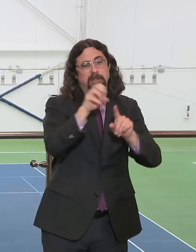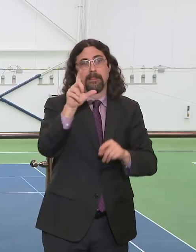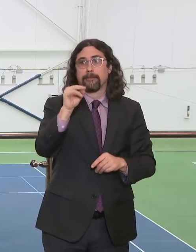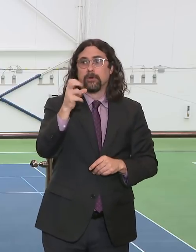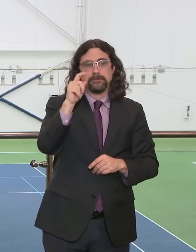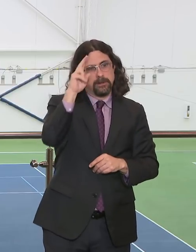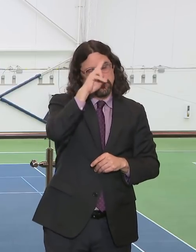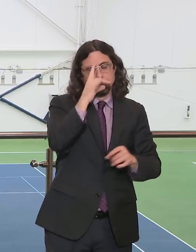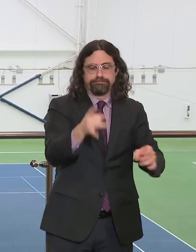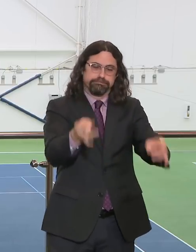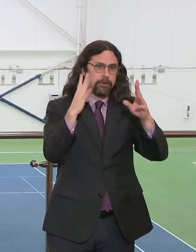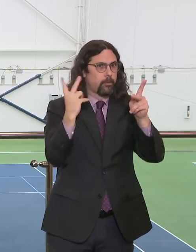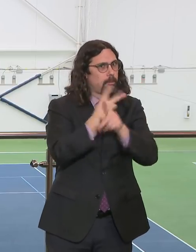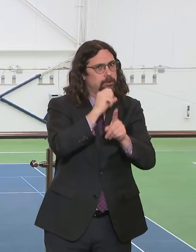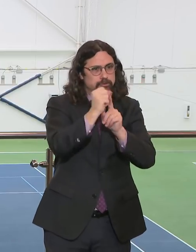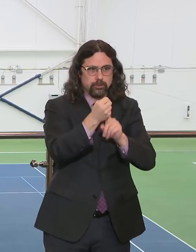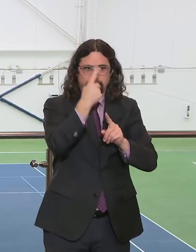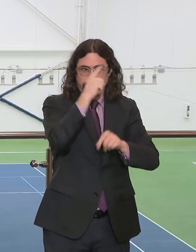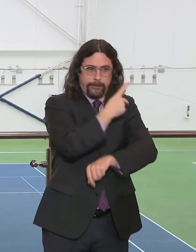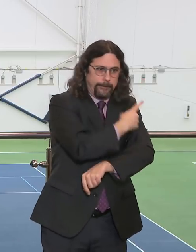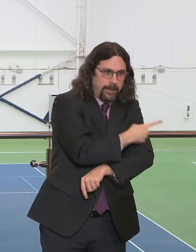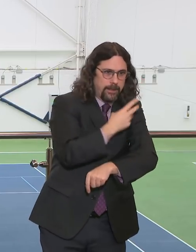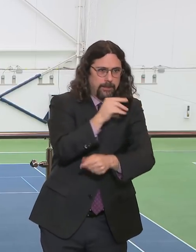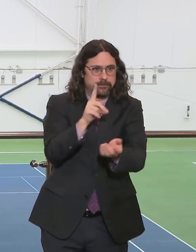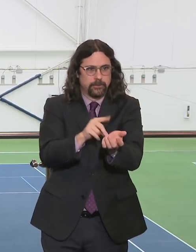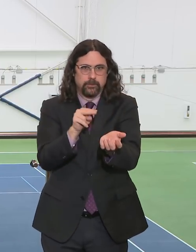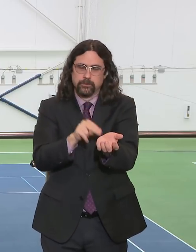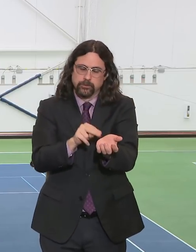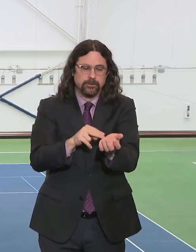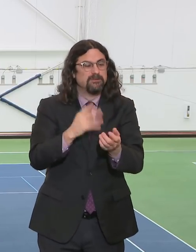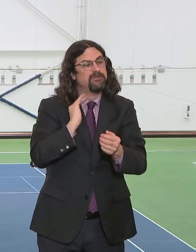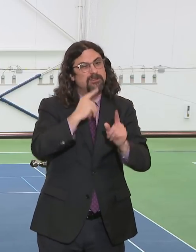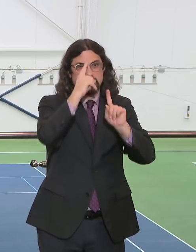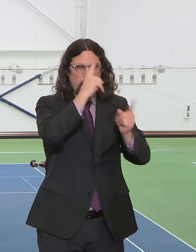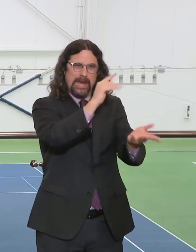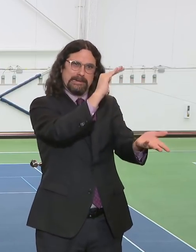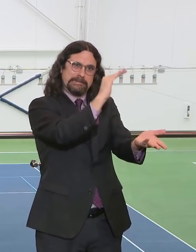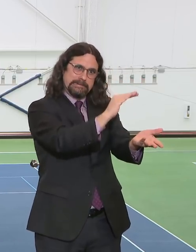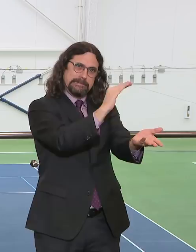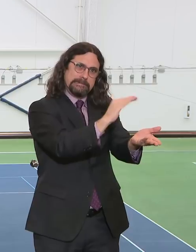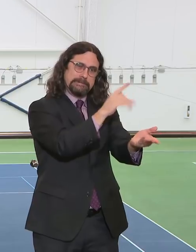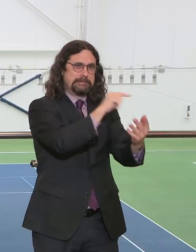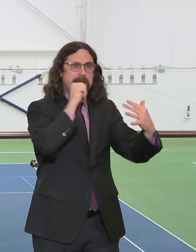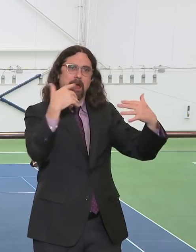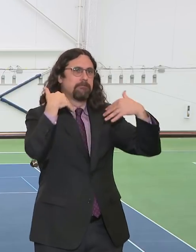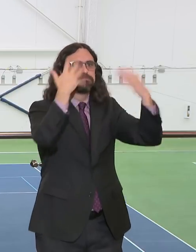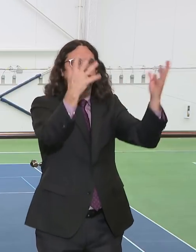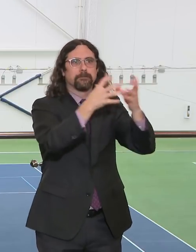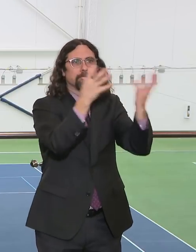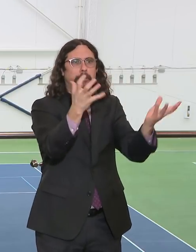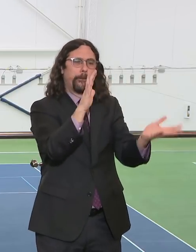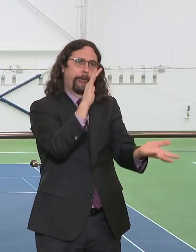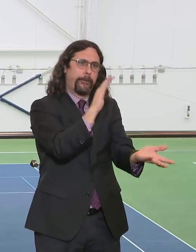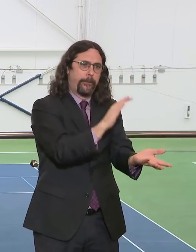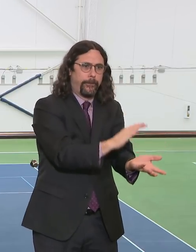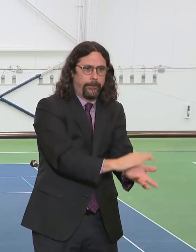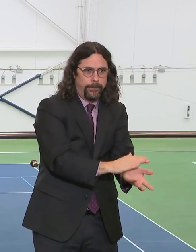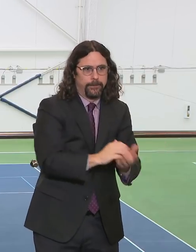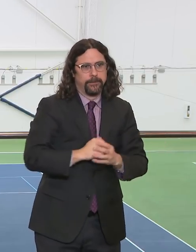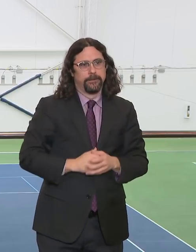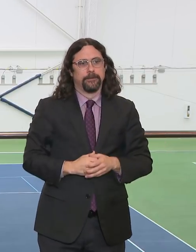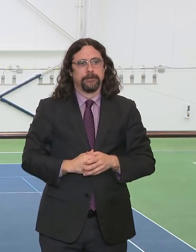give them as much relief as possible. Starting next week, this facility will be able to take people from Elmhurst.